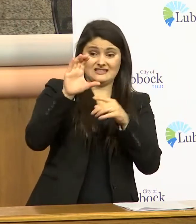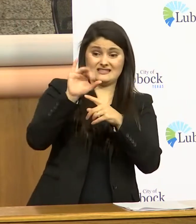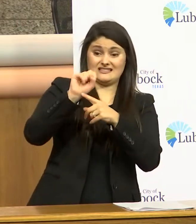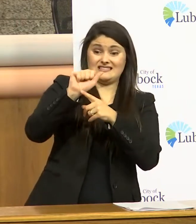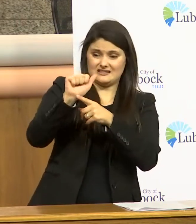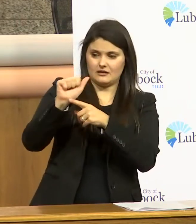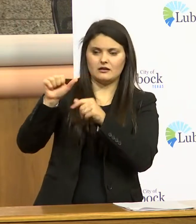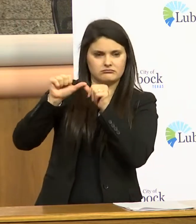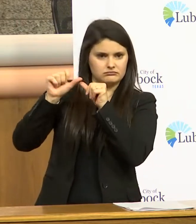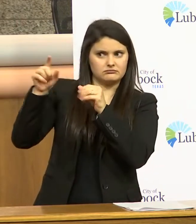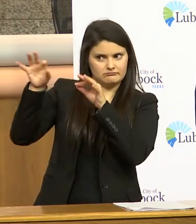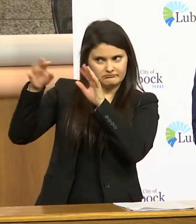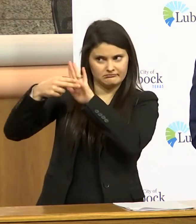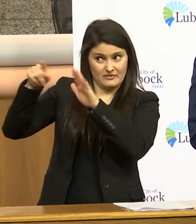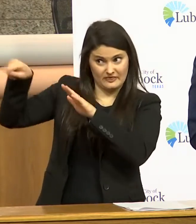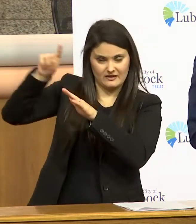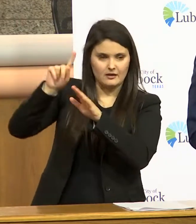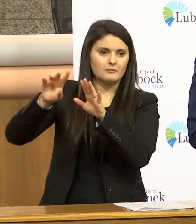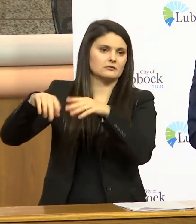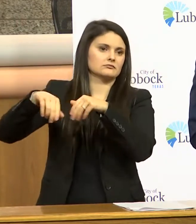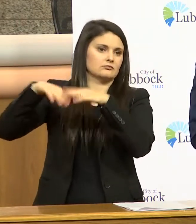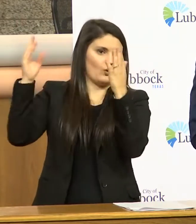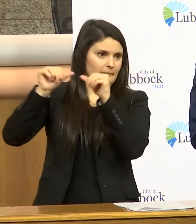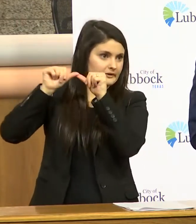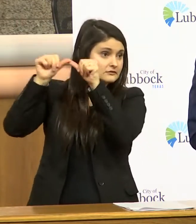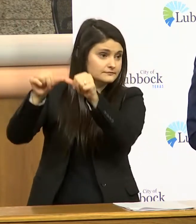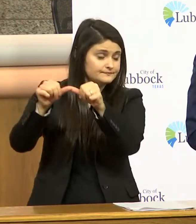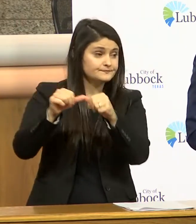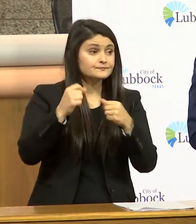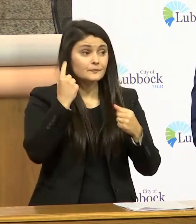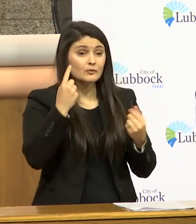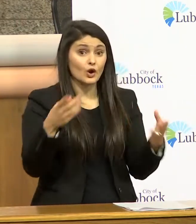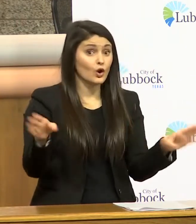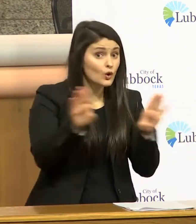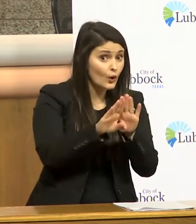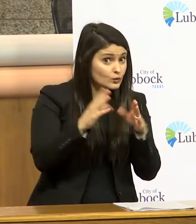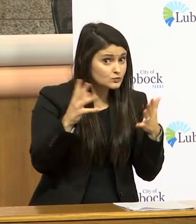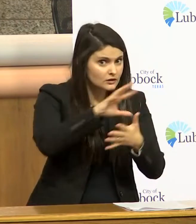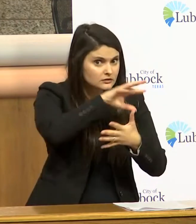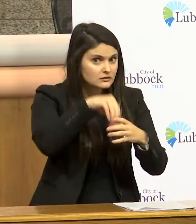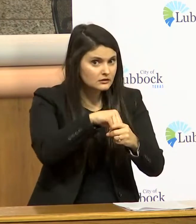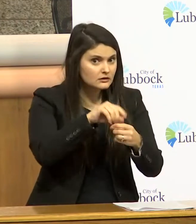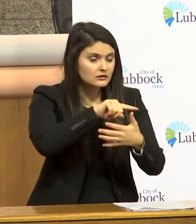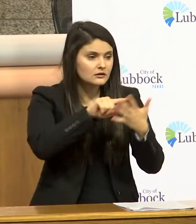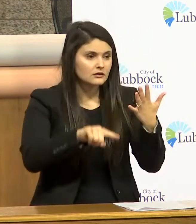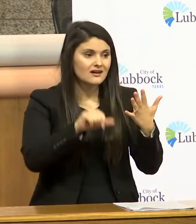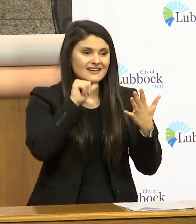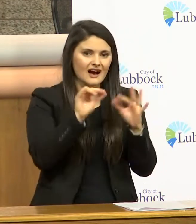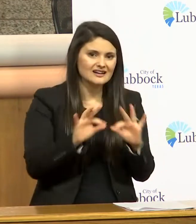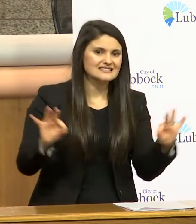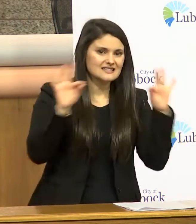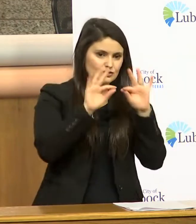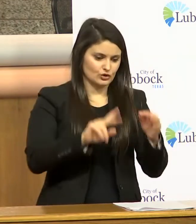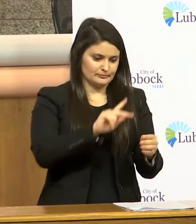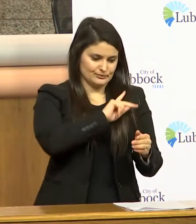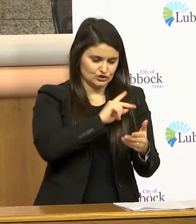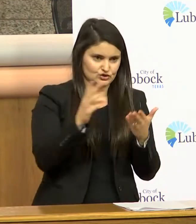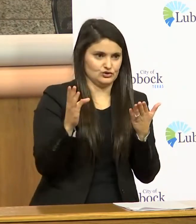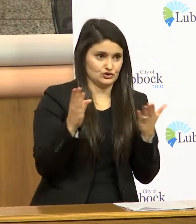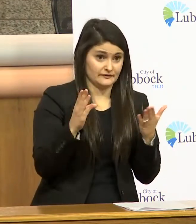open in lubbock now here's what's closed non-essential personal services